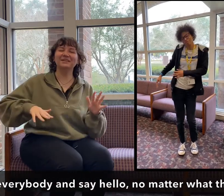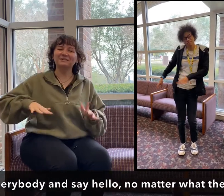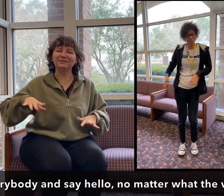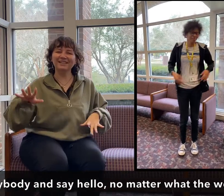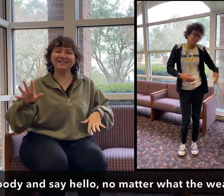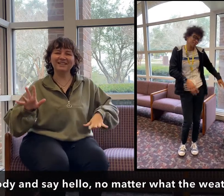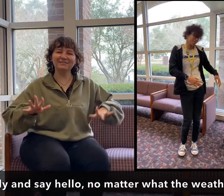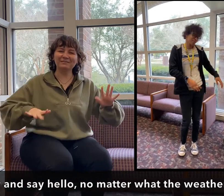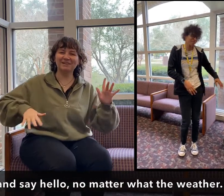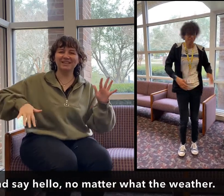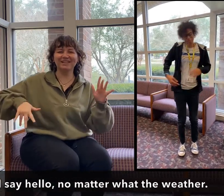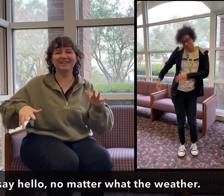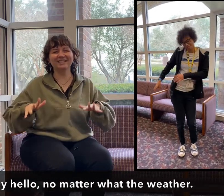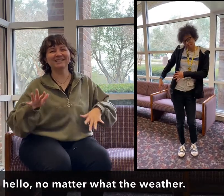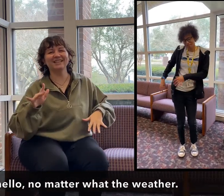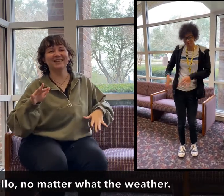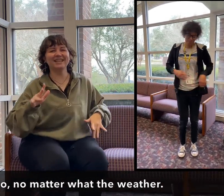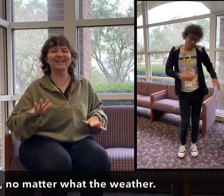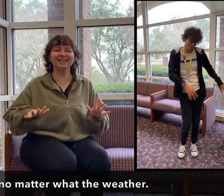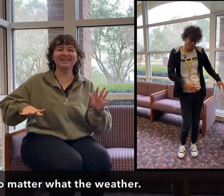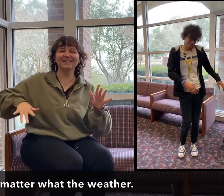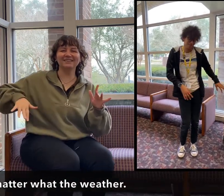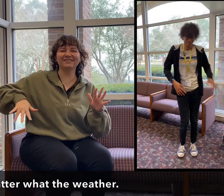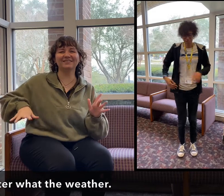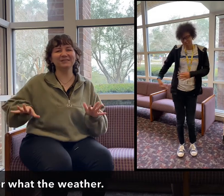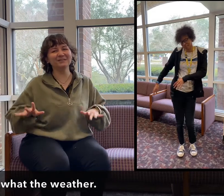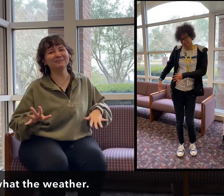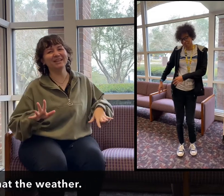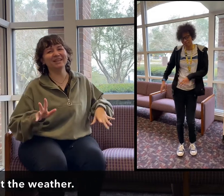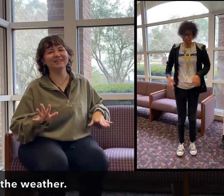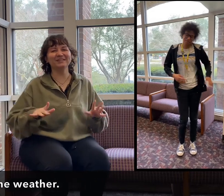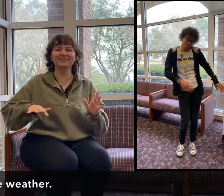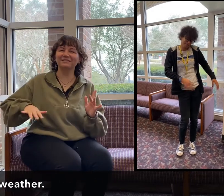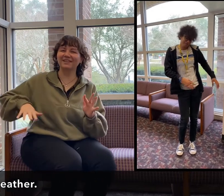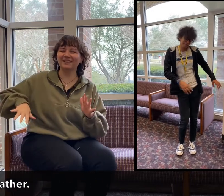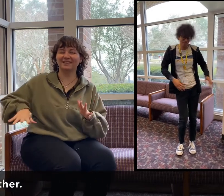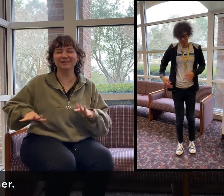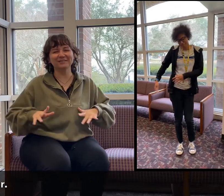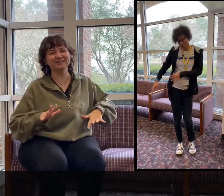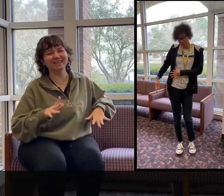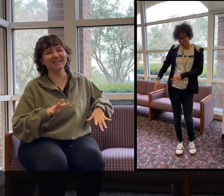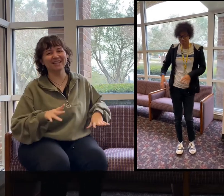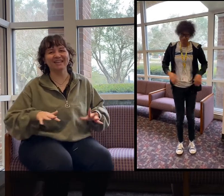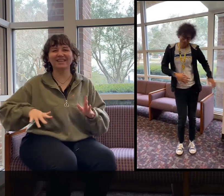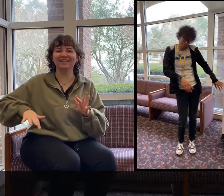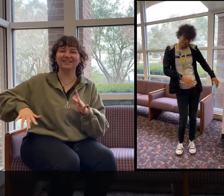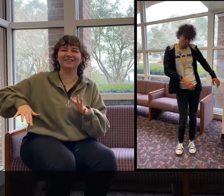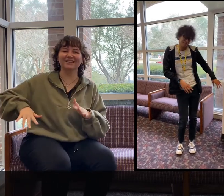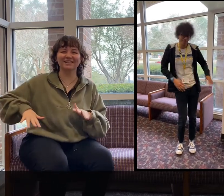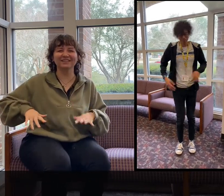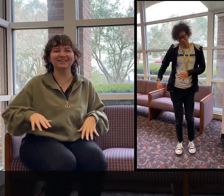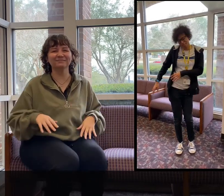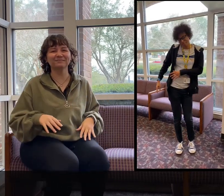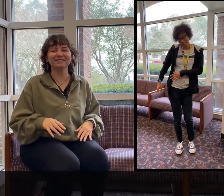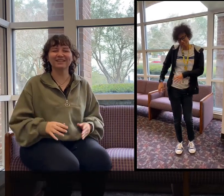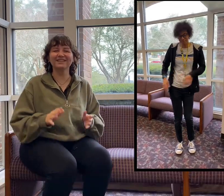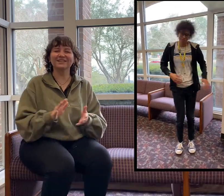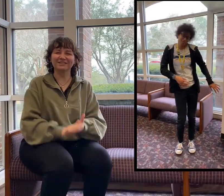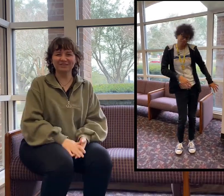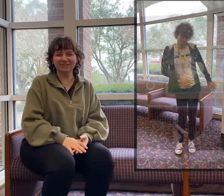Wiggle everybody and say hello. No matter what the weather. Good job